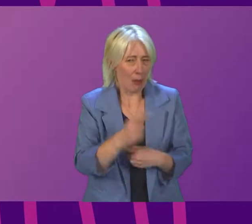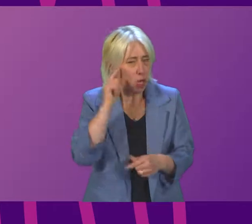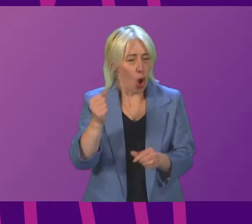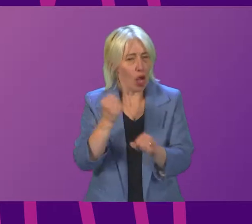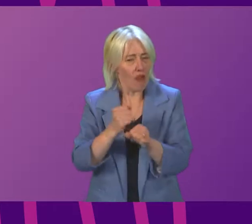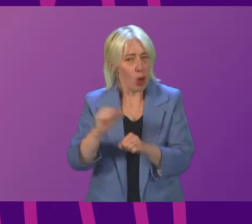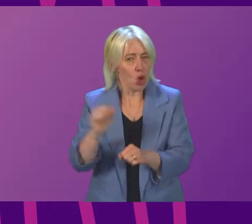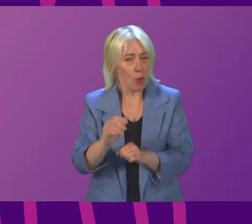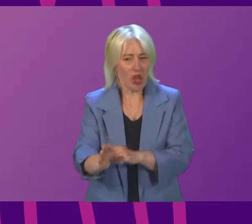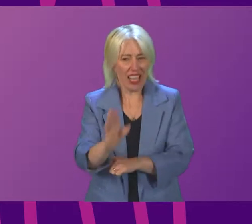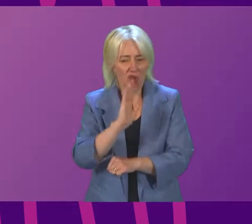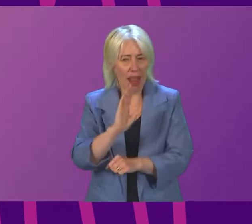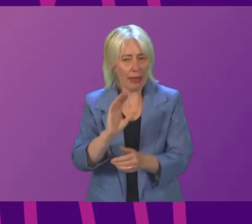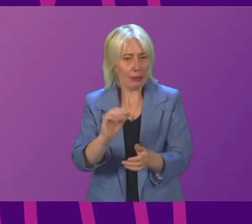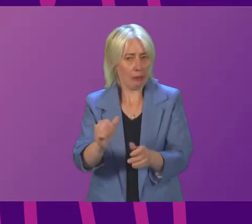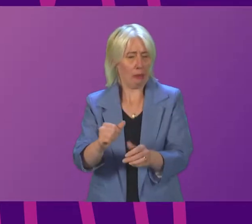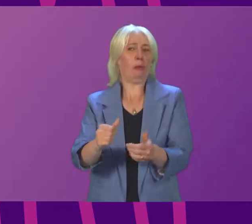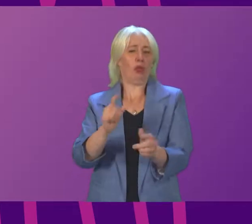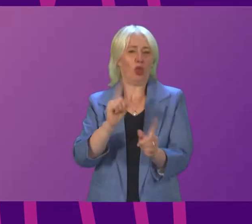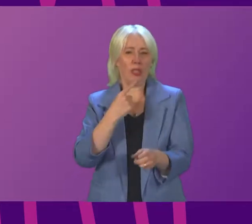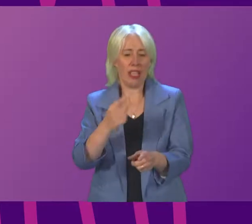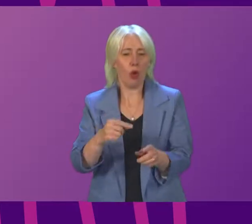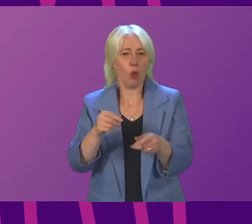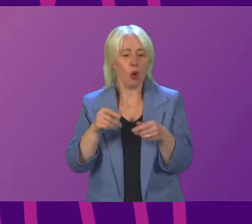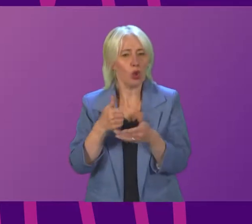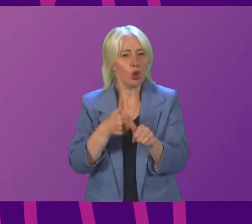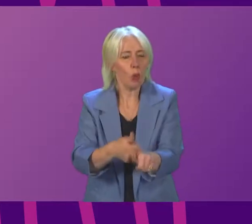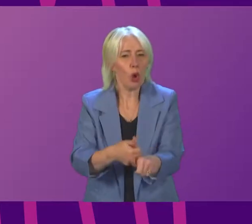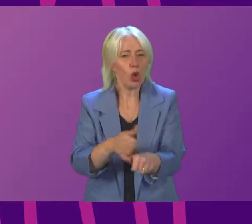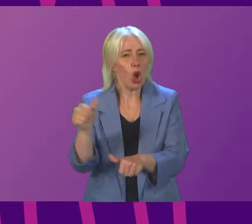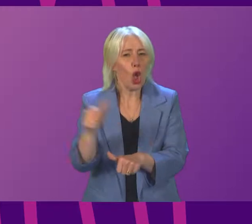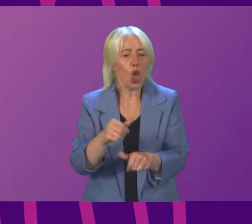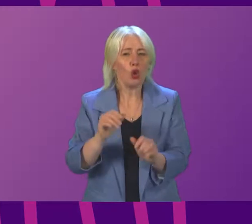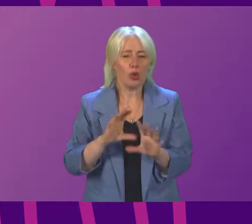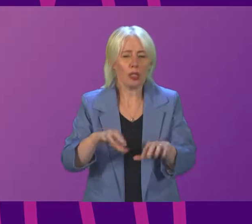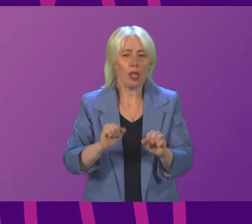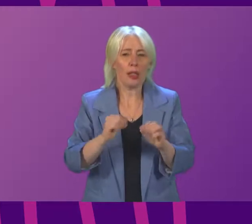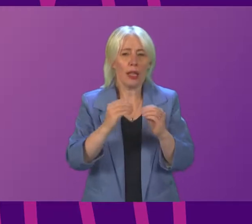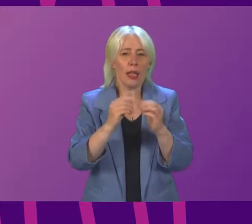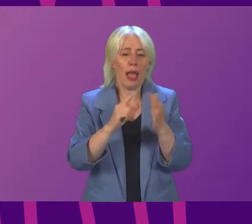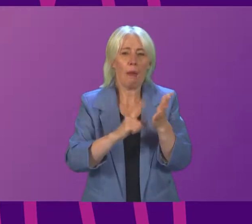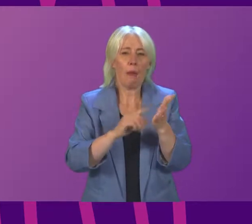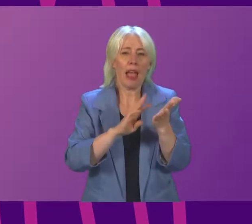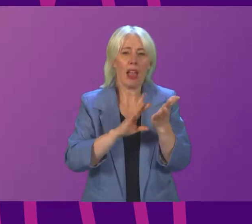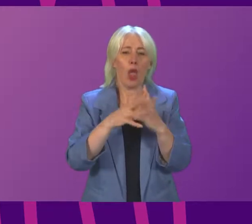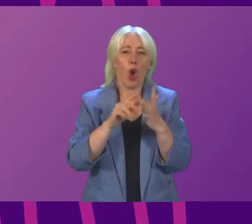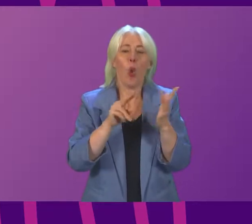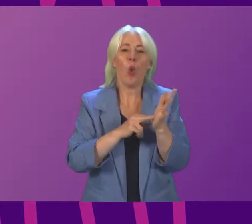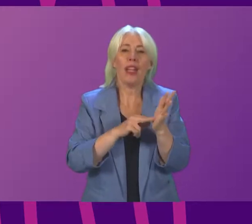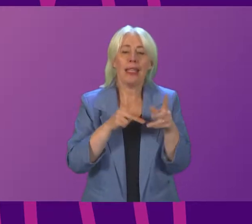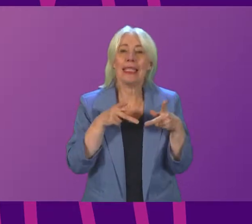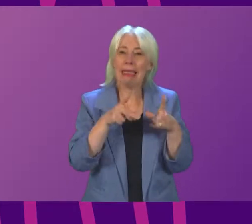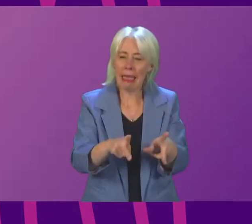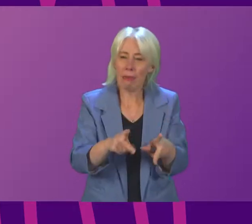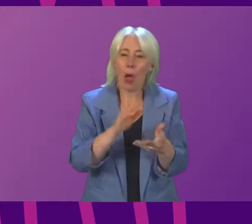Surely, the Government, as a minimum, should be activating the Bellwin scheme. And given that that scheme simply reimburses local councils for some costs